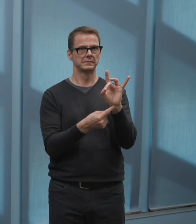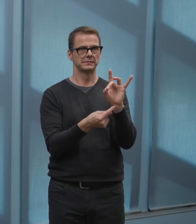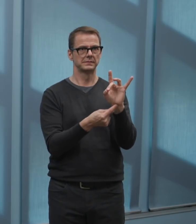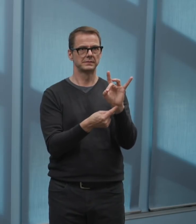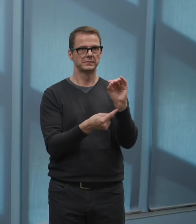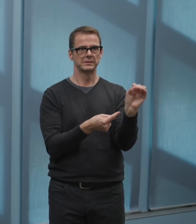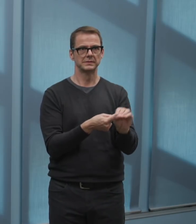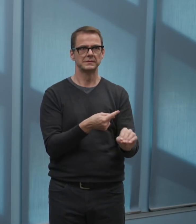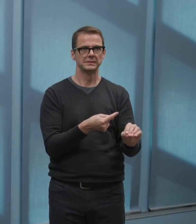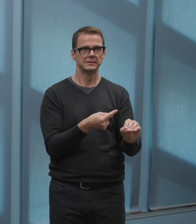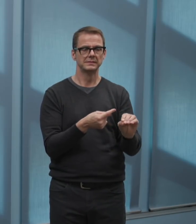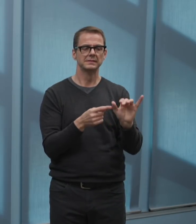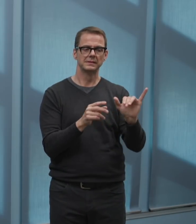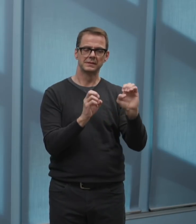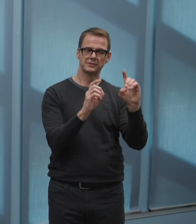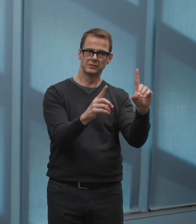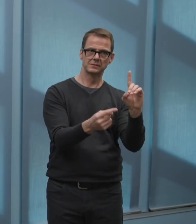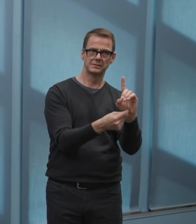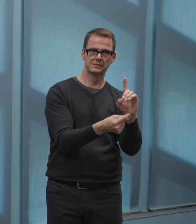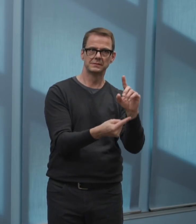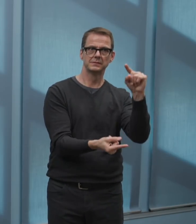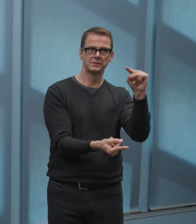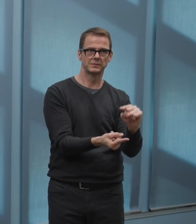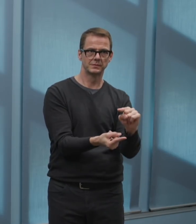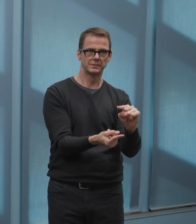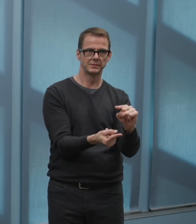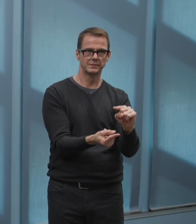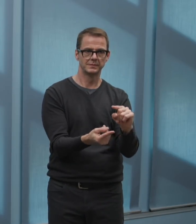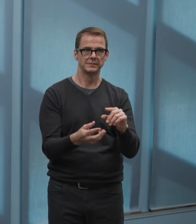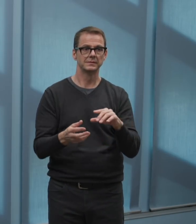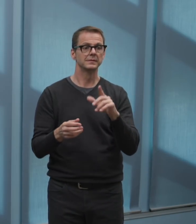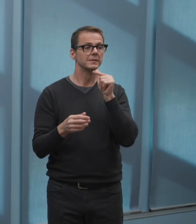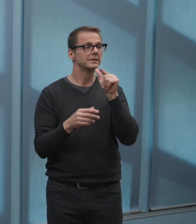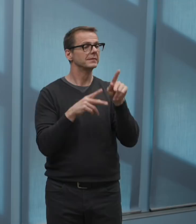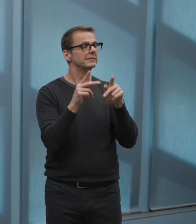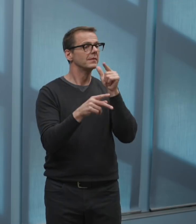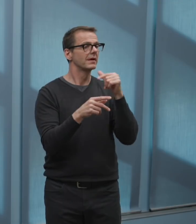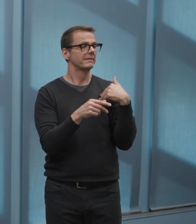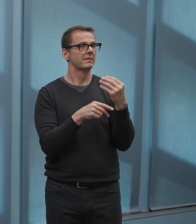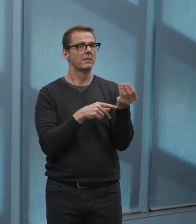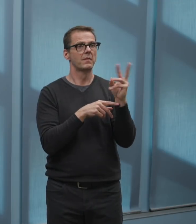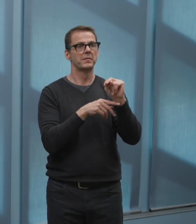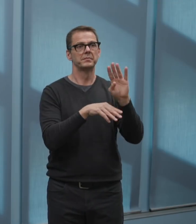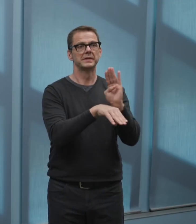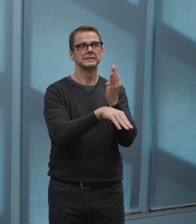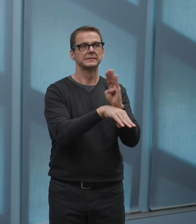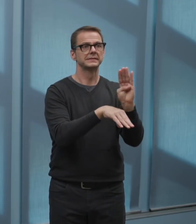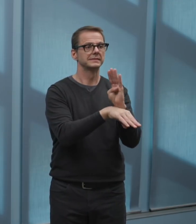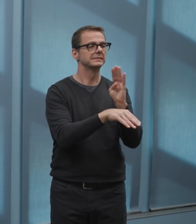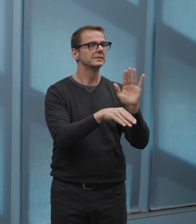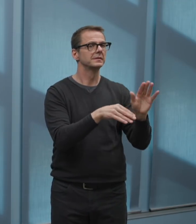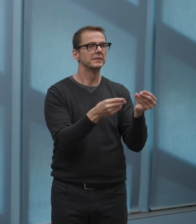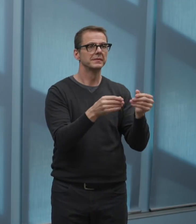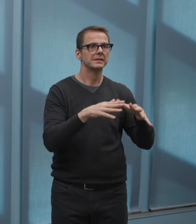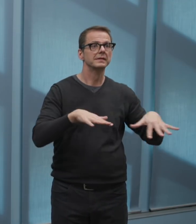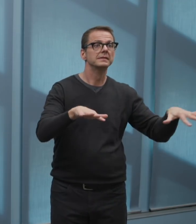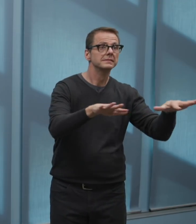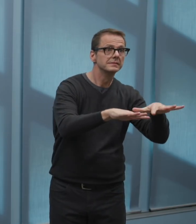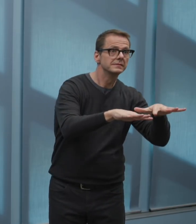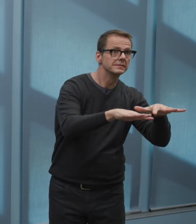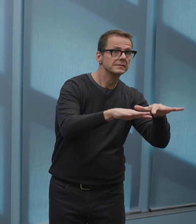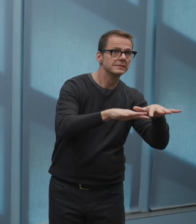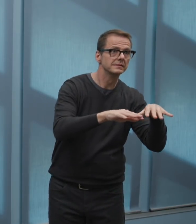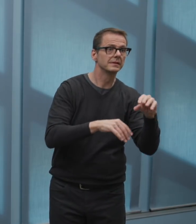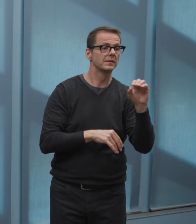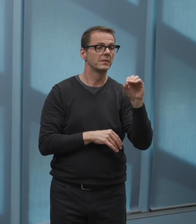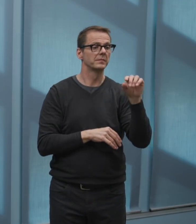remainder of the 2019 to 2022 capital budget cycle and this will help mitigate the impact of further economic slowdown at